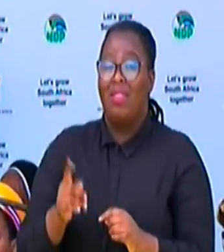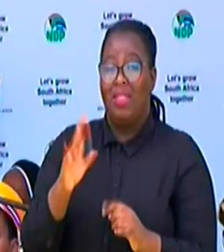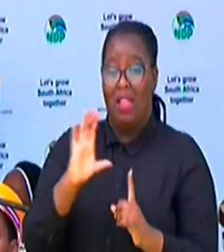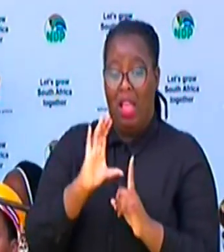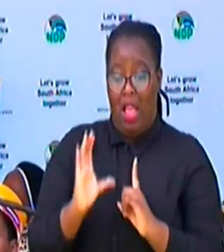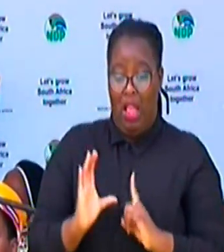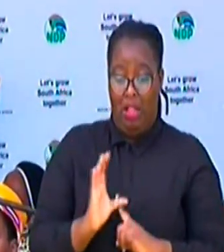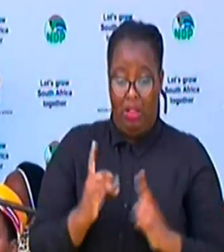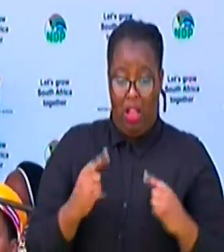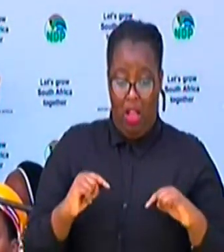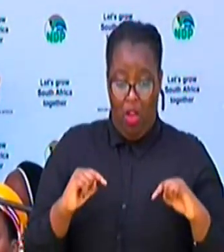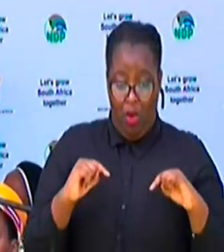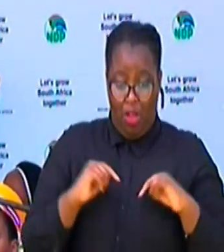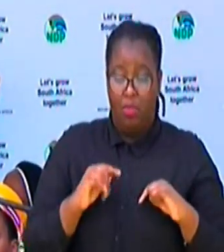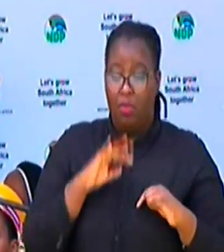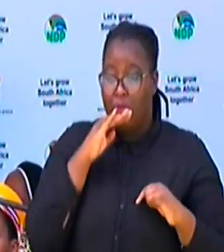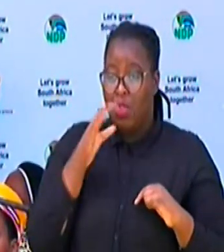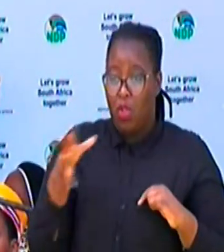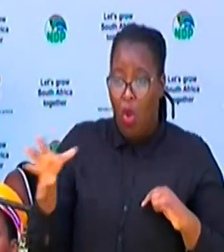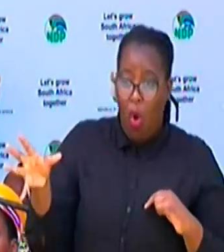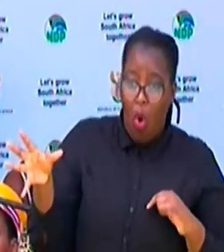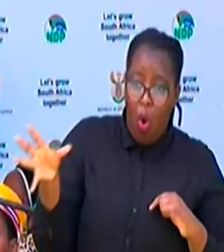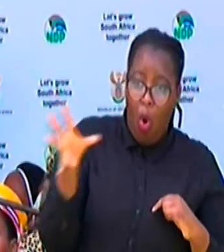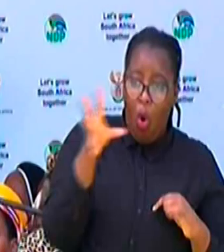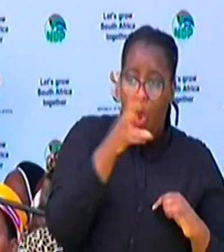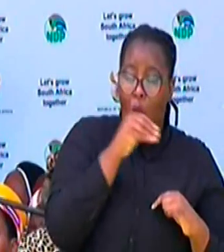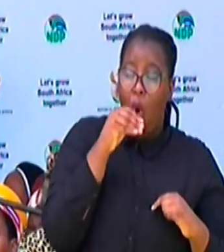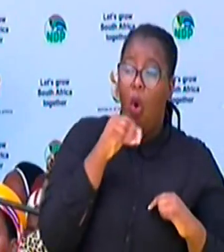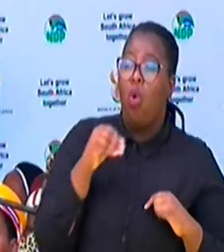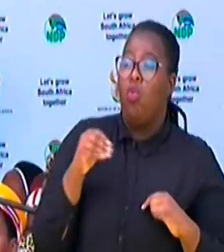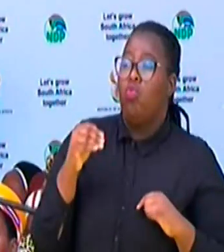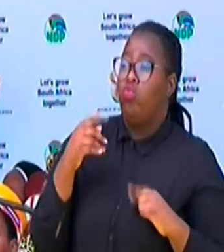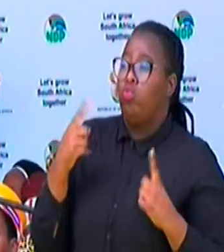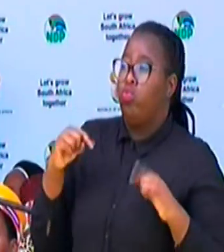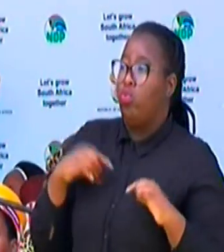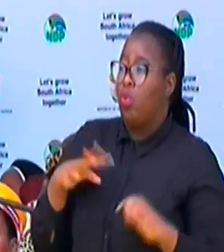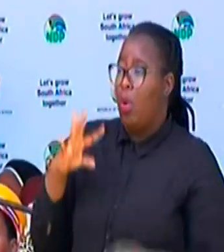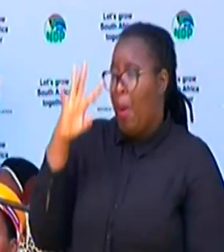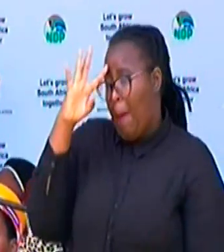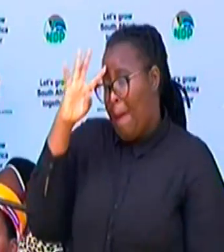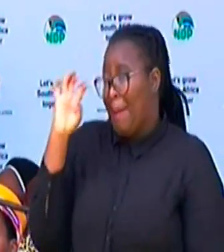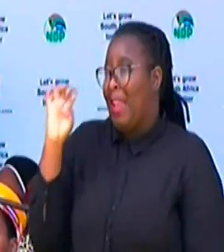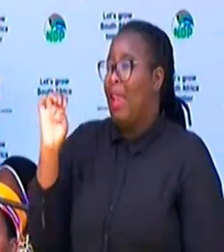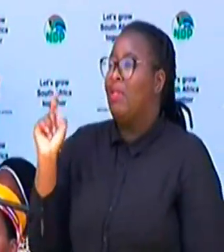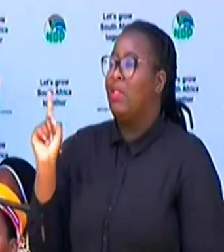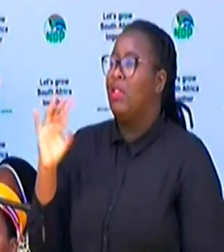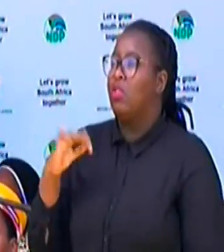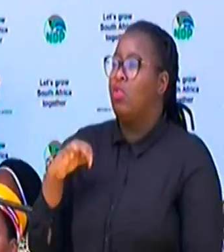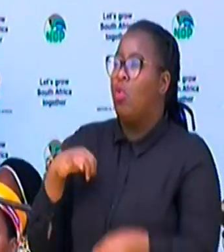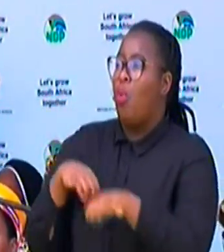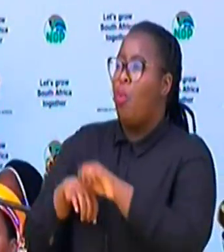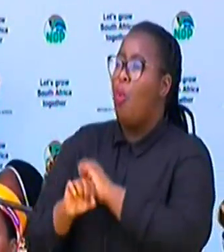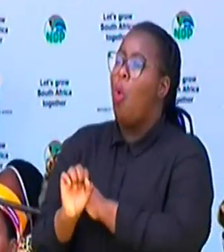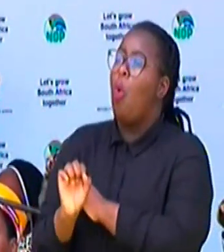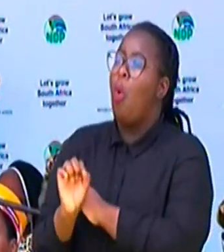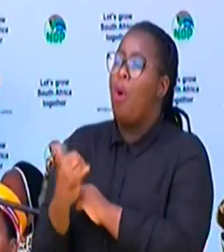Why I have been forced